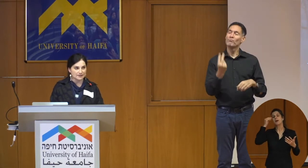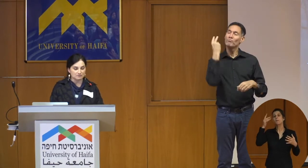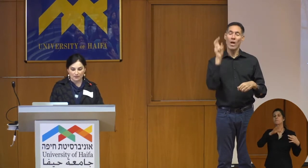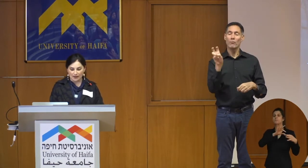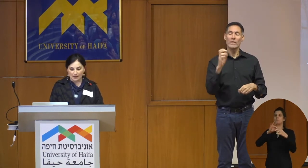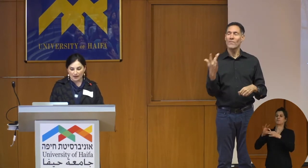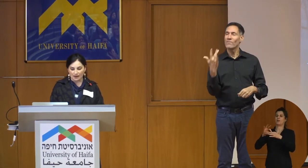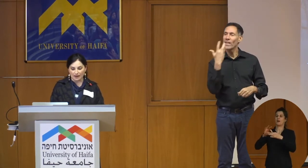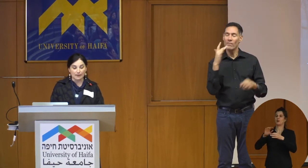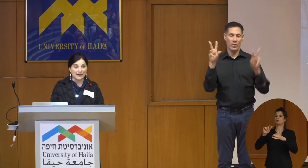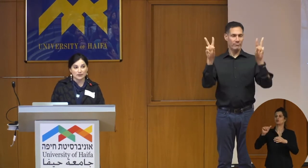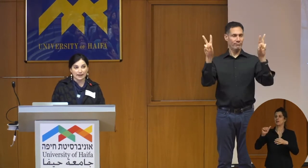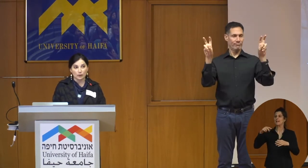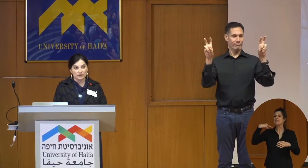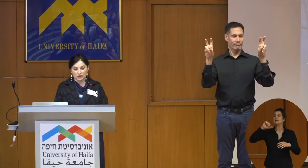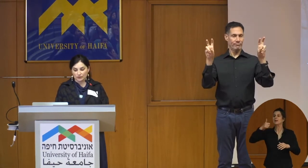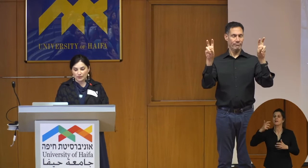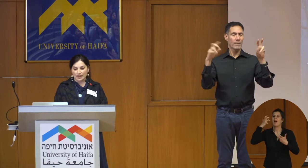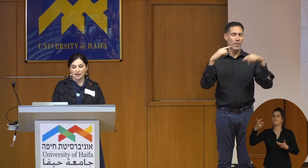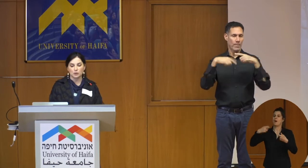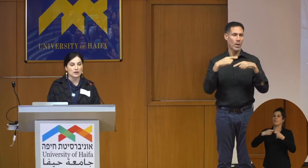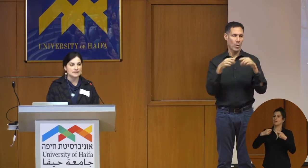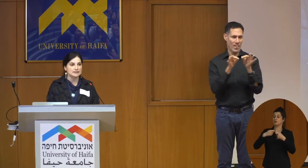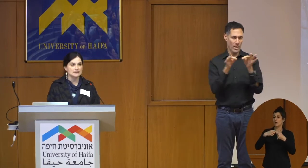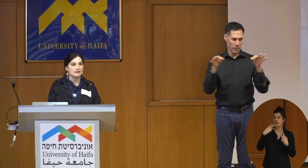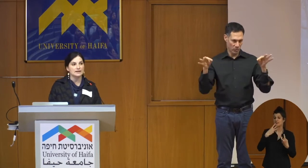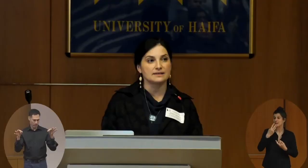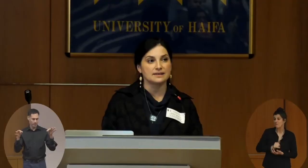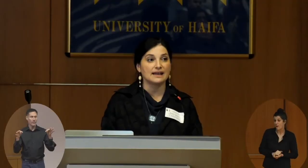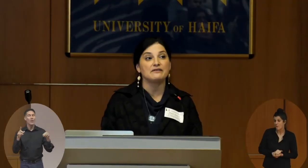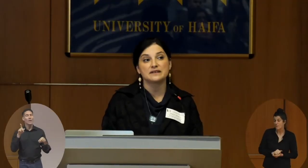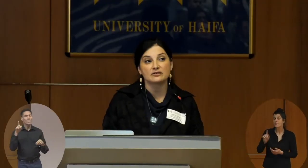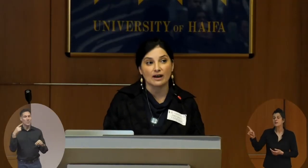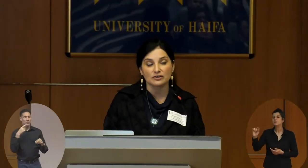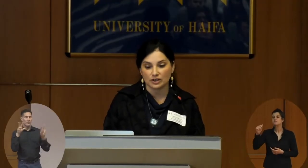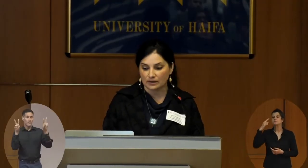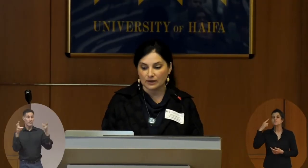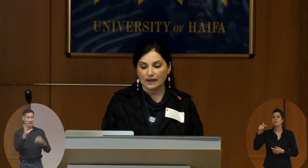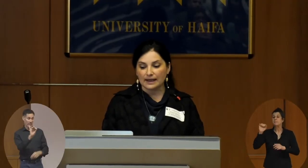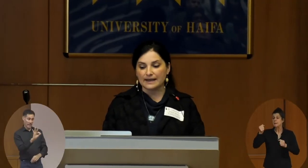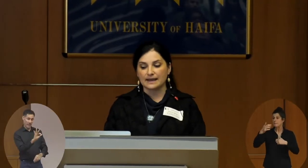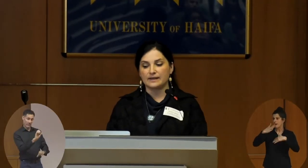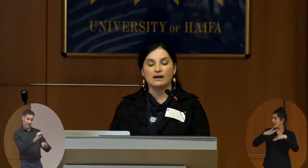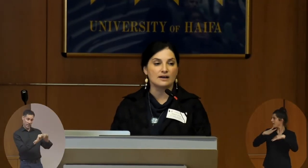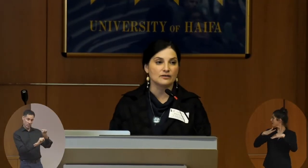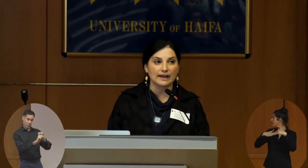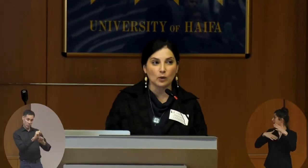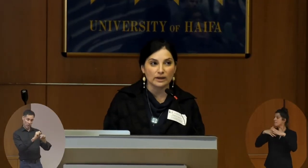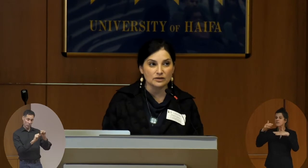about language it was that if the structure is at the heart of language